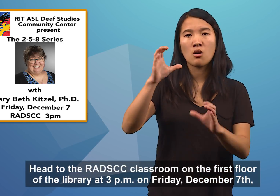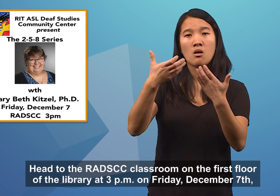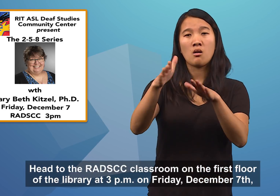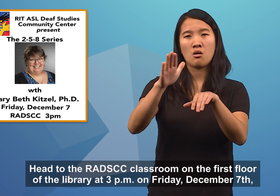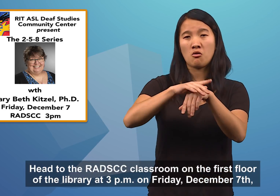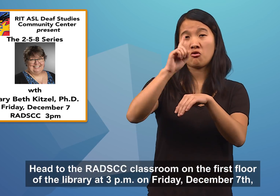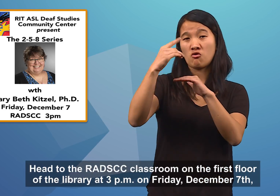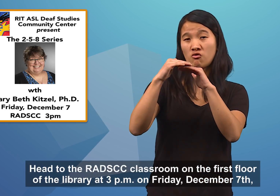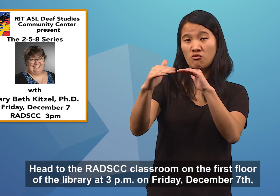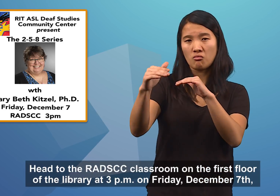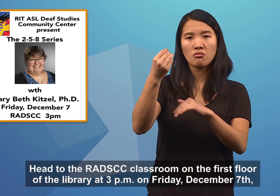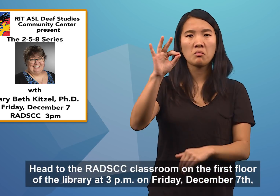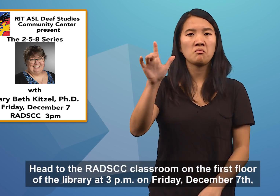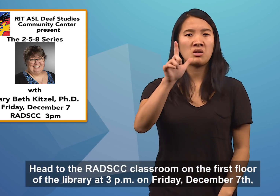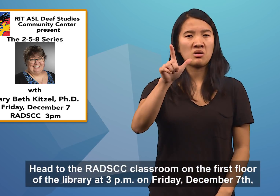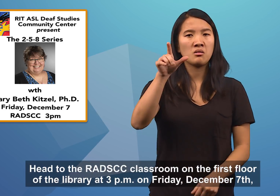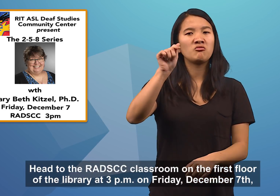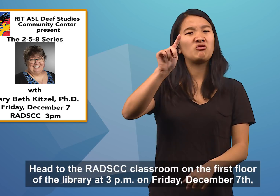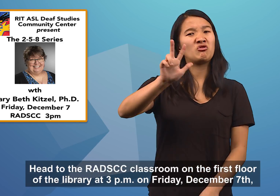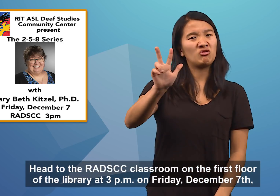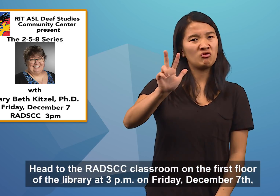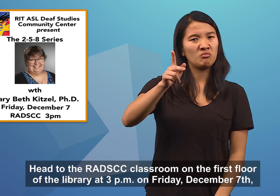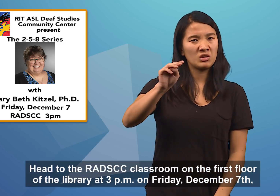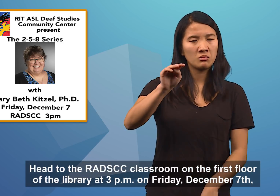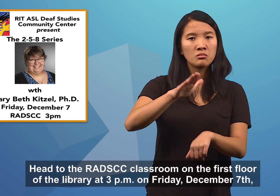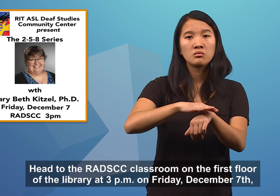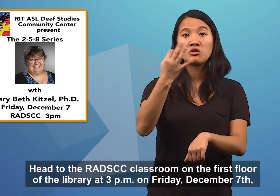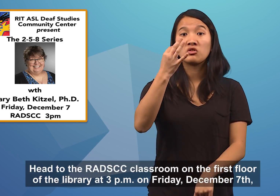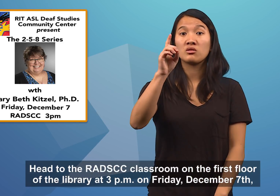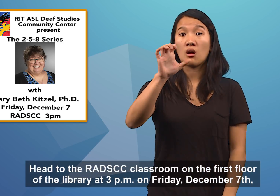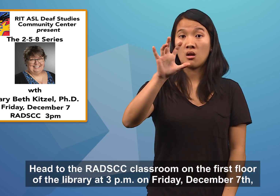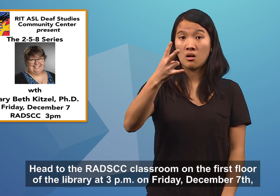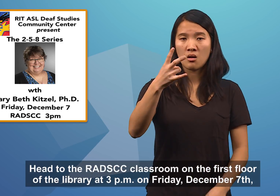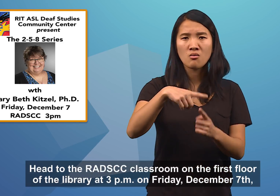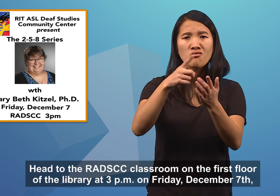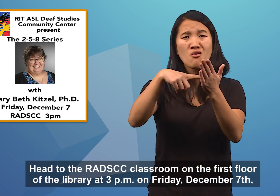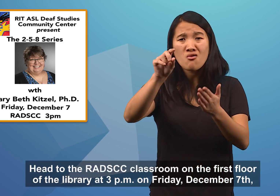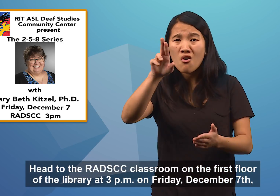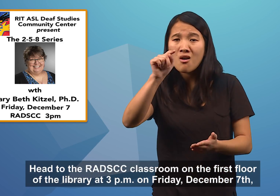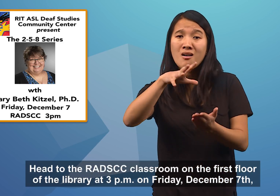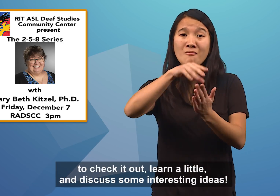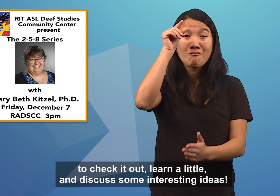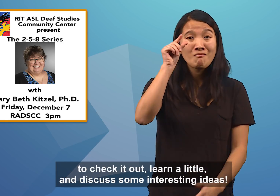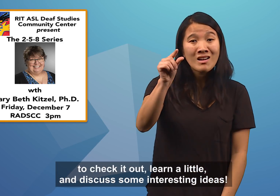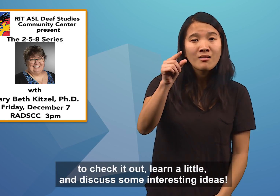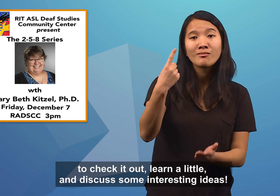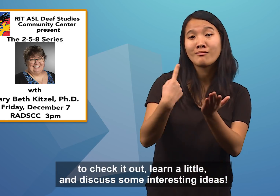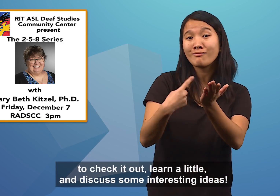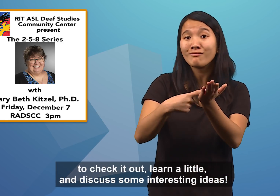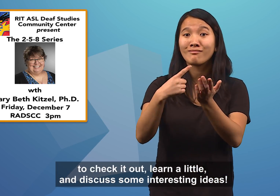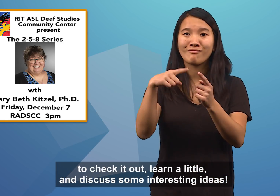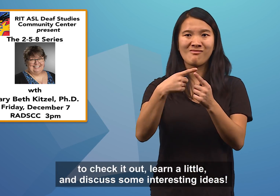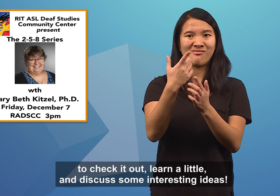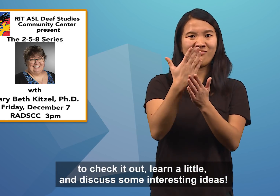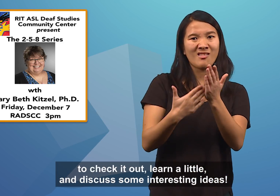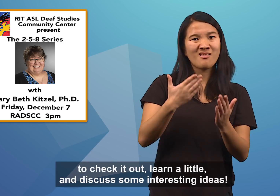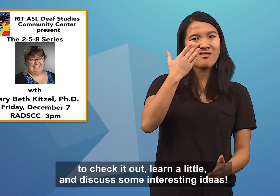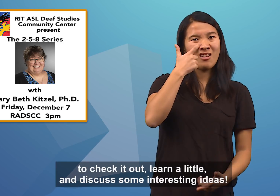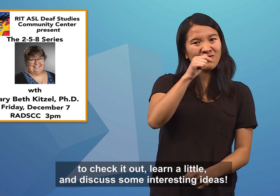-SCC classroom on the first floor of the library at 3 p.m. on Friday, December 7th to check it out, learn a little, and discuss